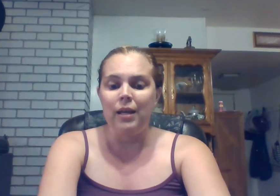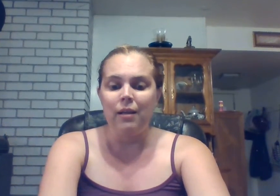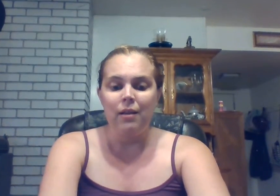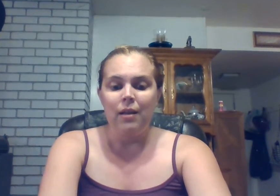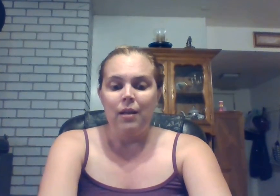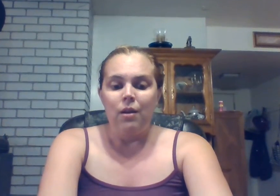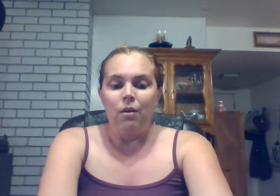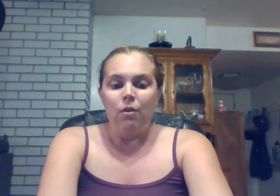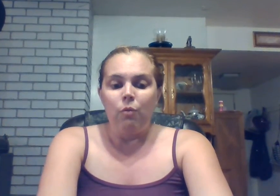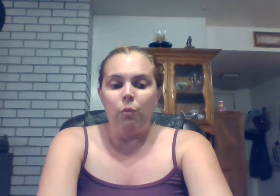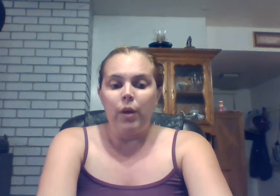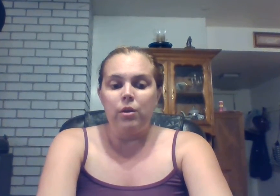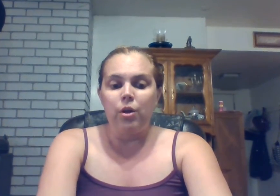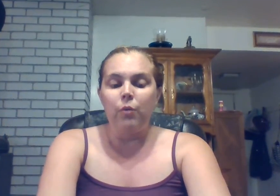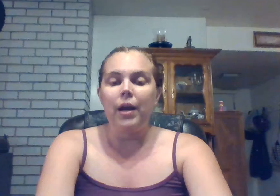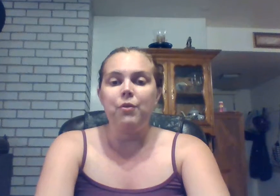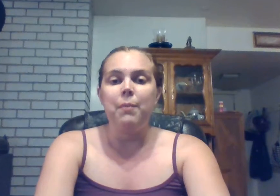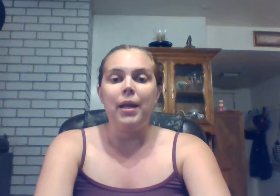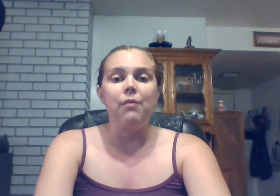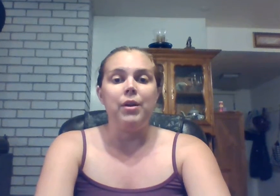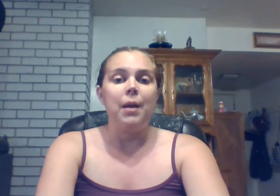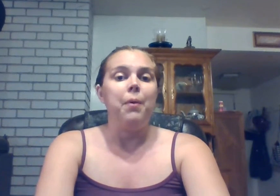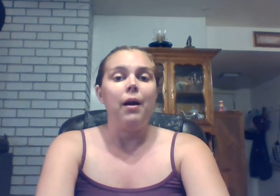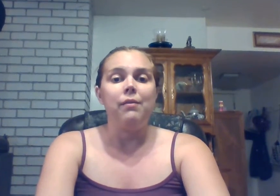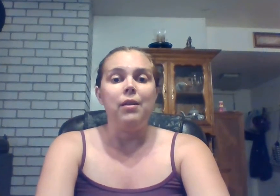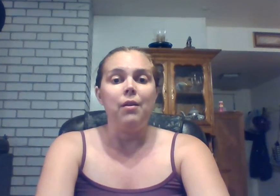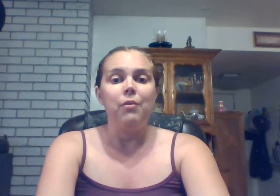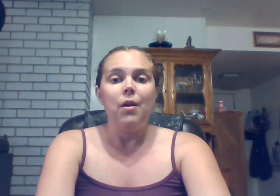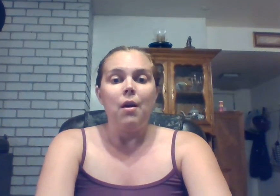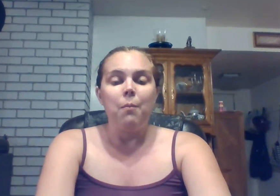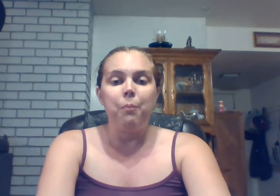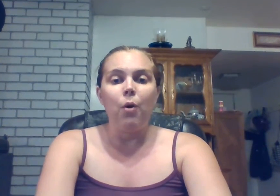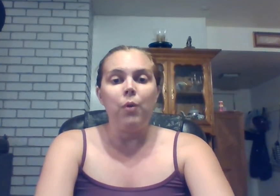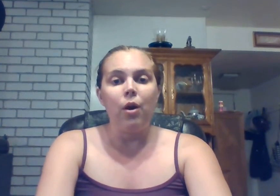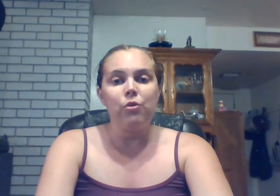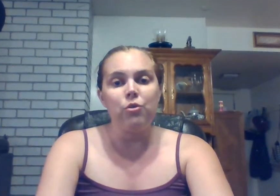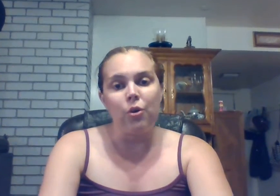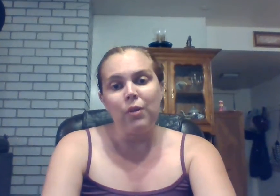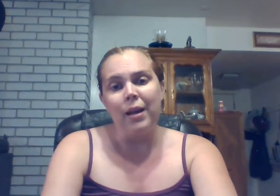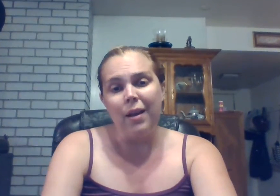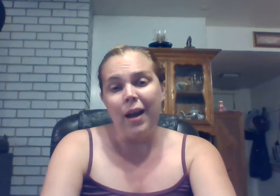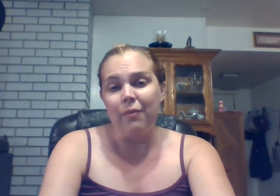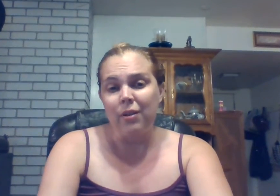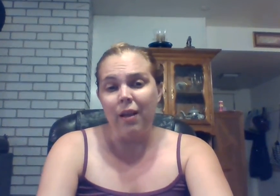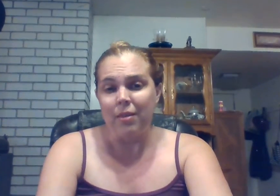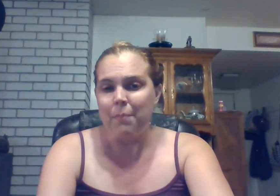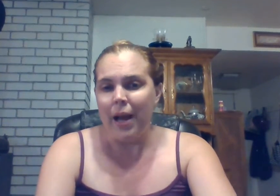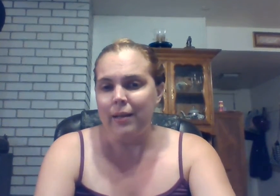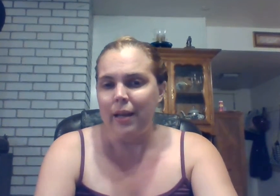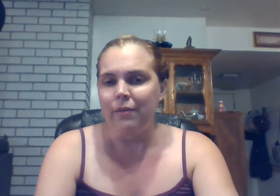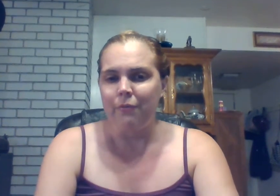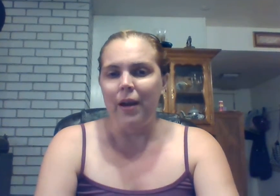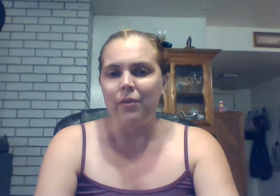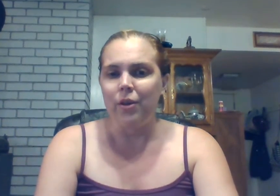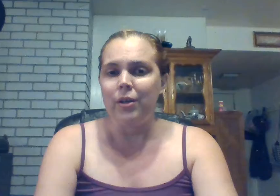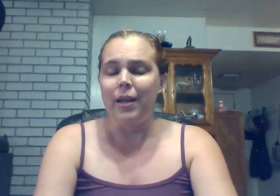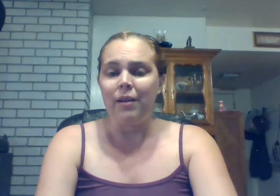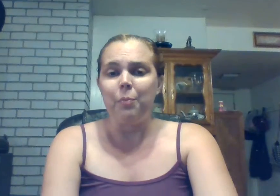we don't have to make every day positive but we also don't let have to let the bad days affect the good days